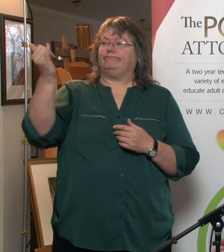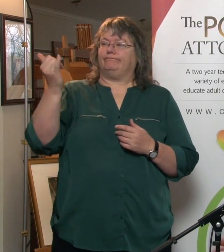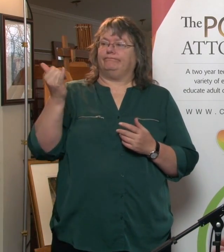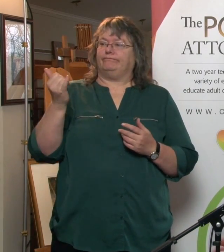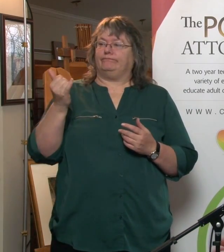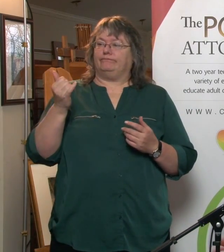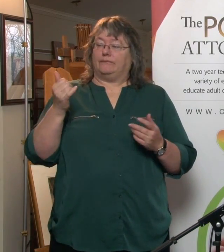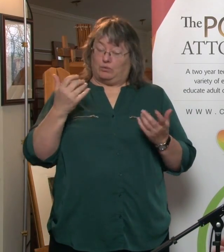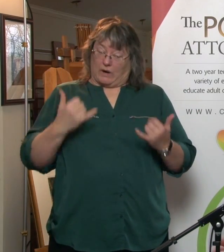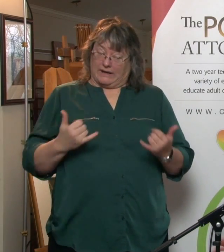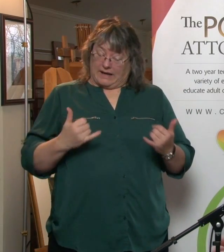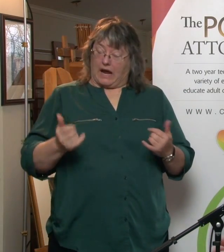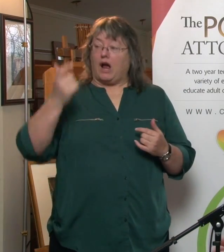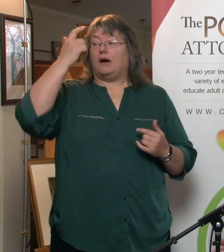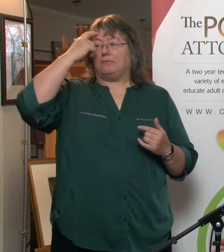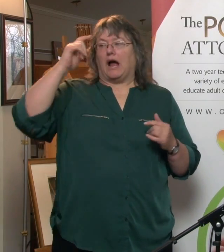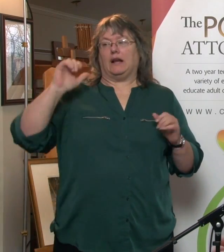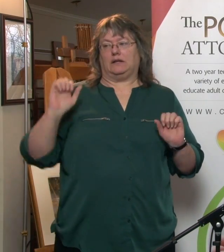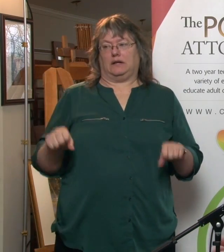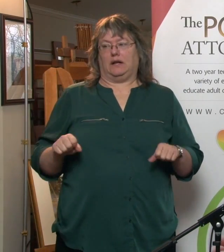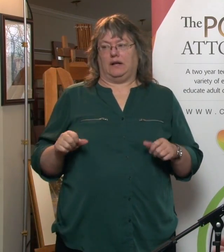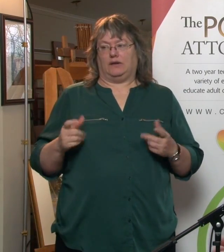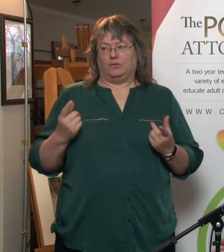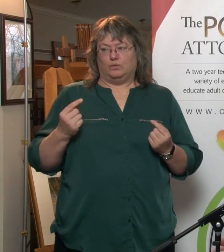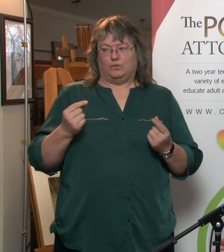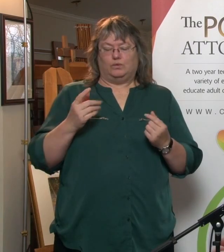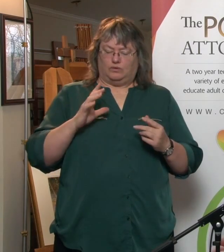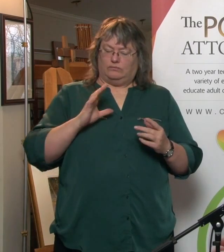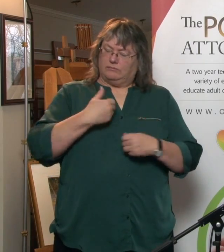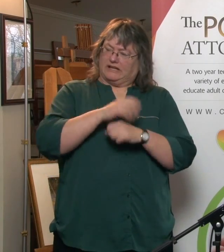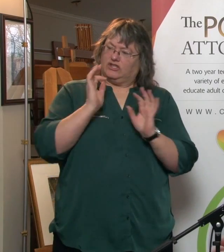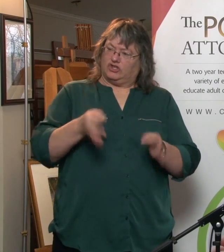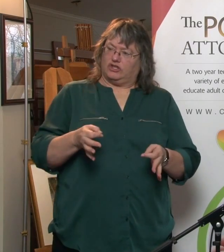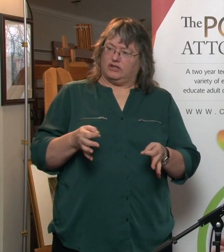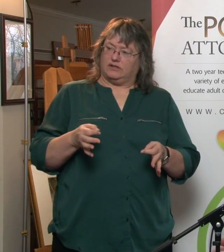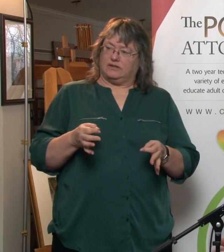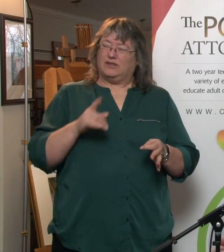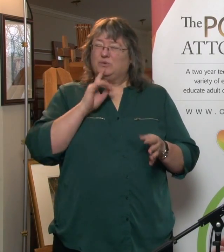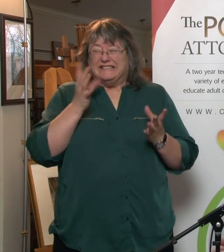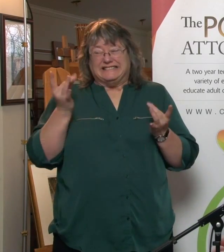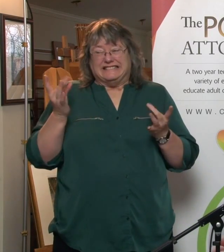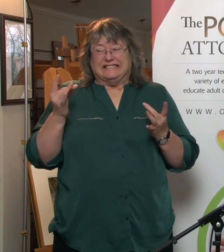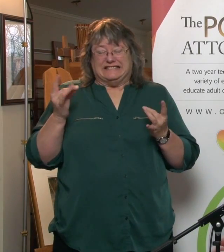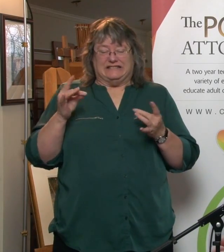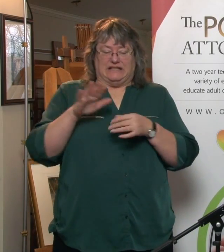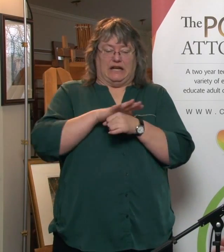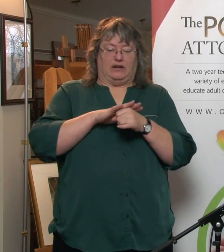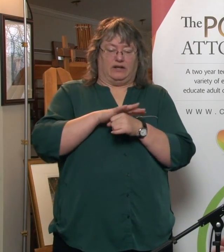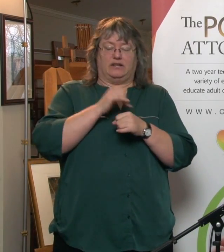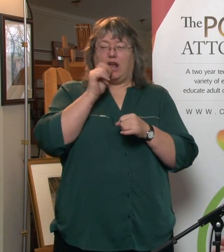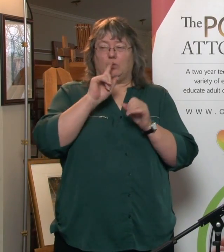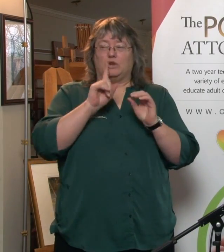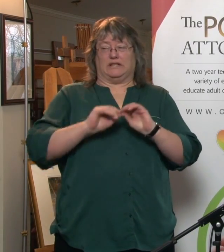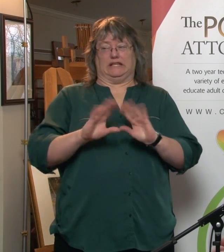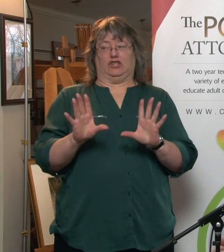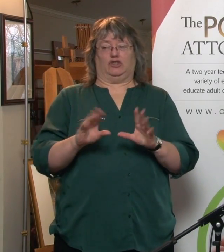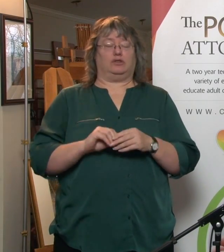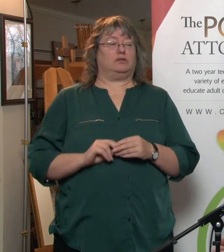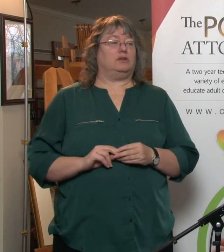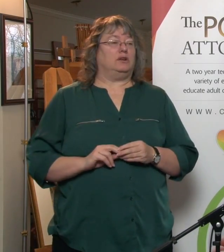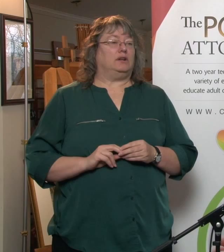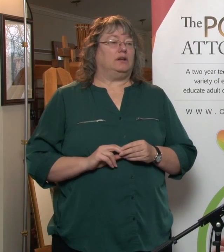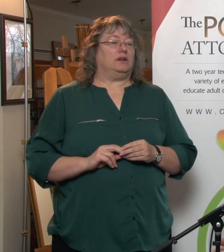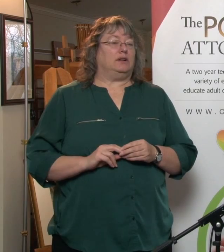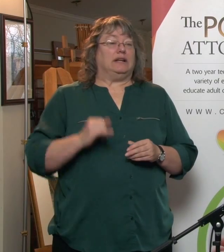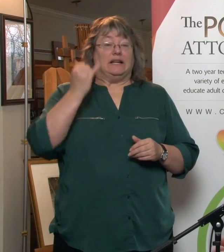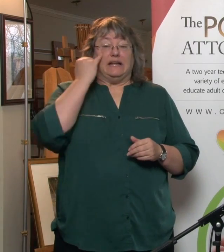did have capacity when it was done, so no one can challenge it later. To say it's a very tender area and sort of unclear. Anyone